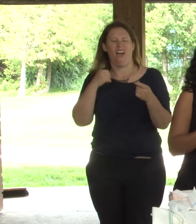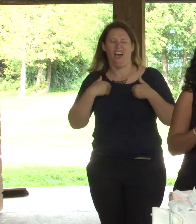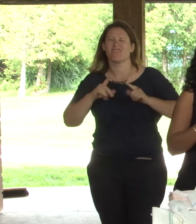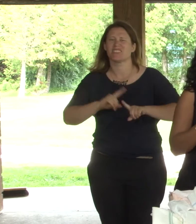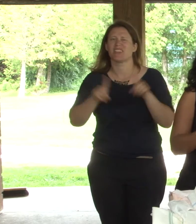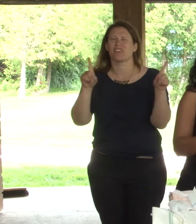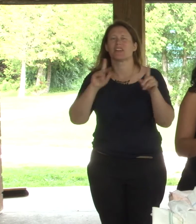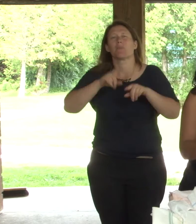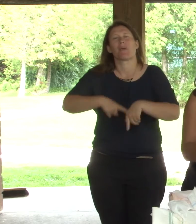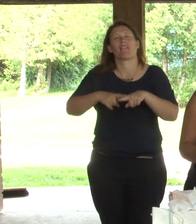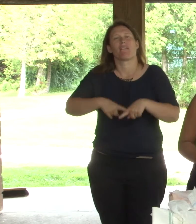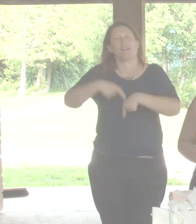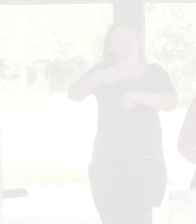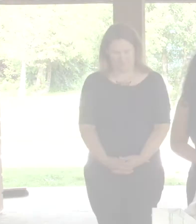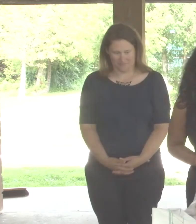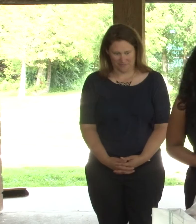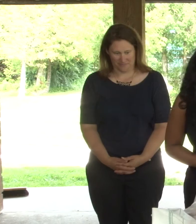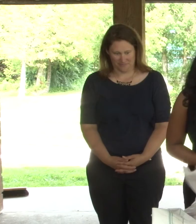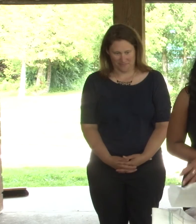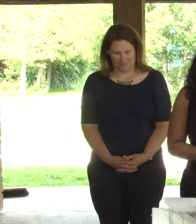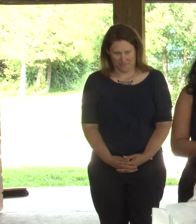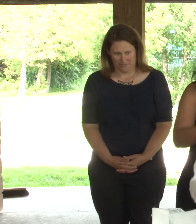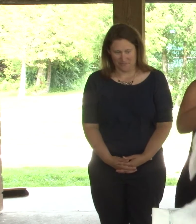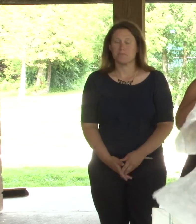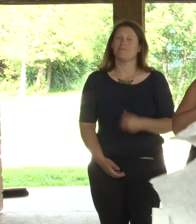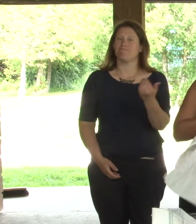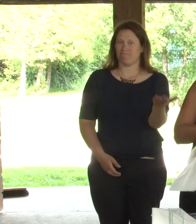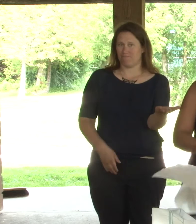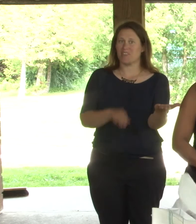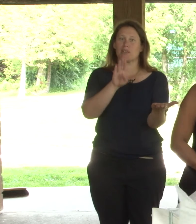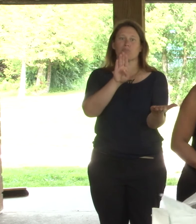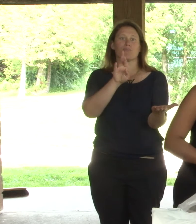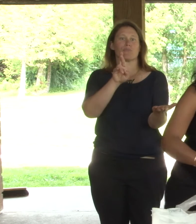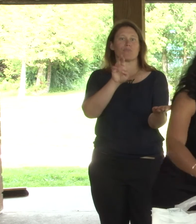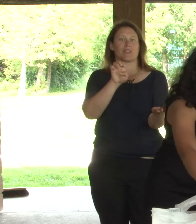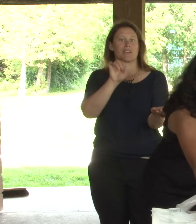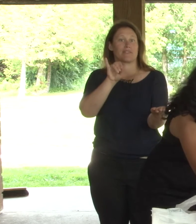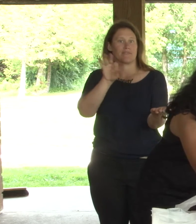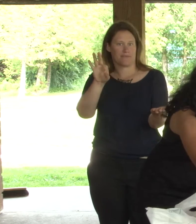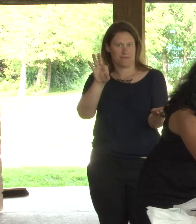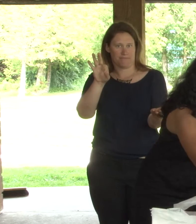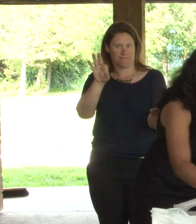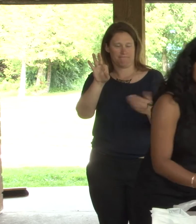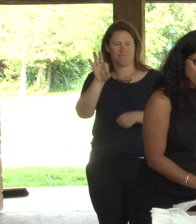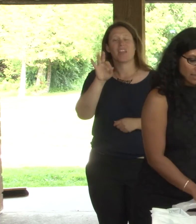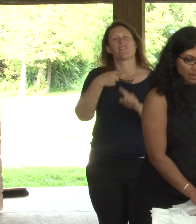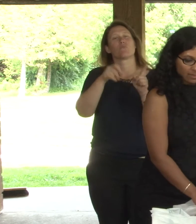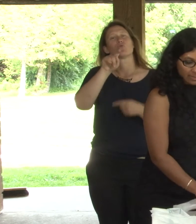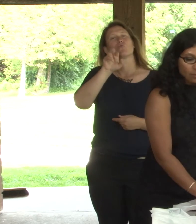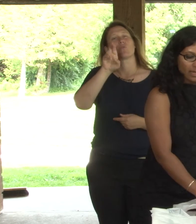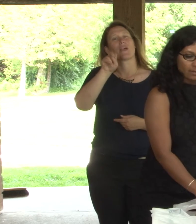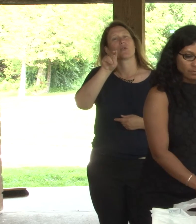-ups for the daytime and briefs for the nighttime. Okay, so these are called the briefs. Now, these are from, uh, Tranquility. These are